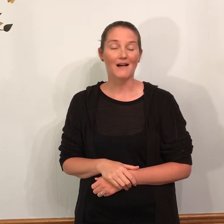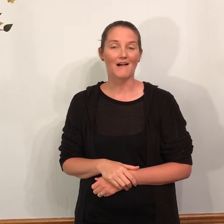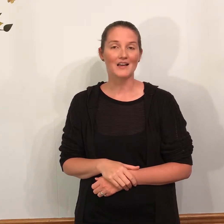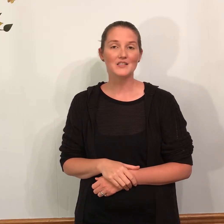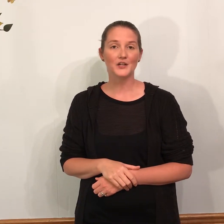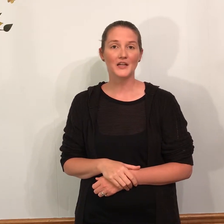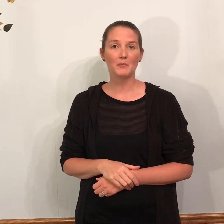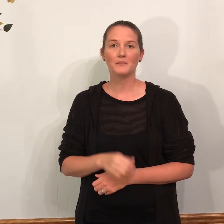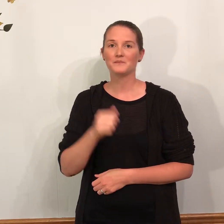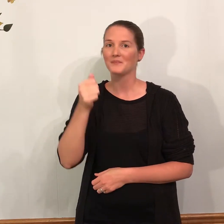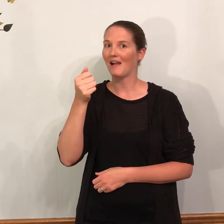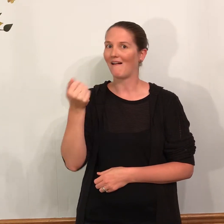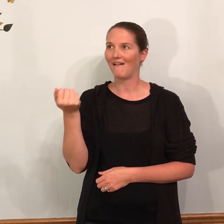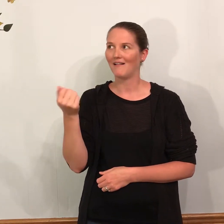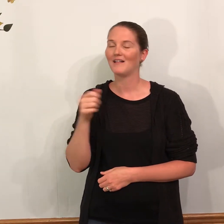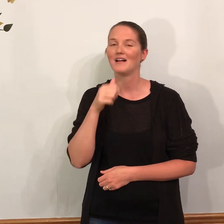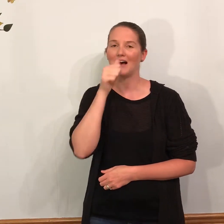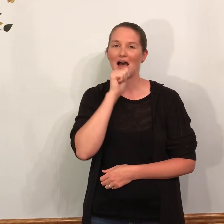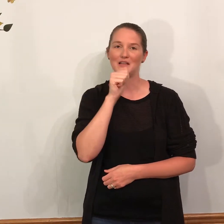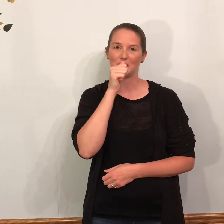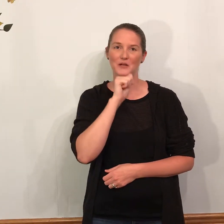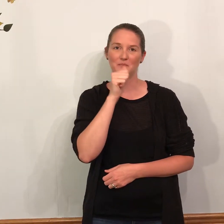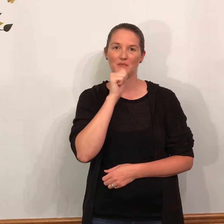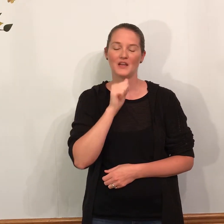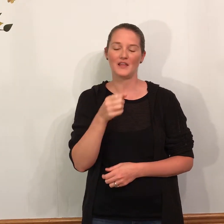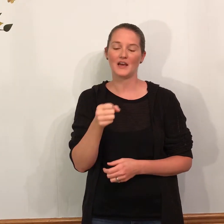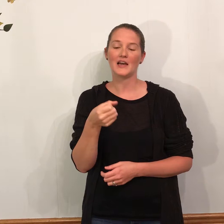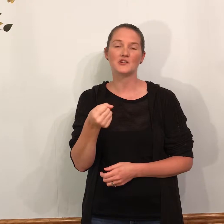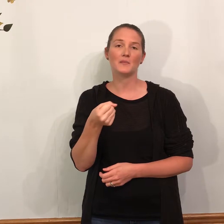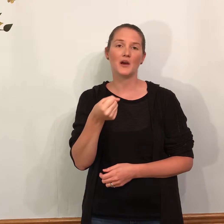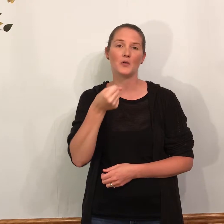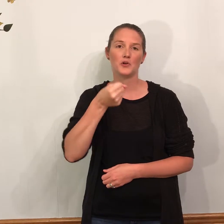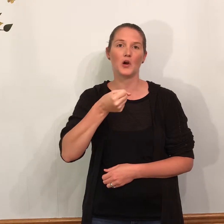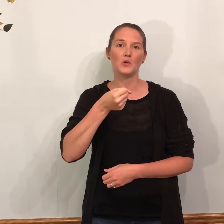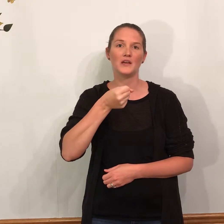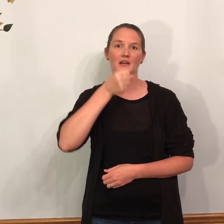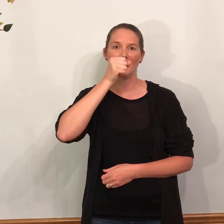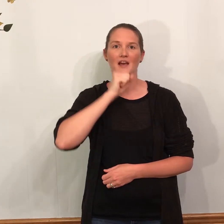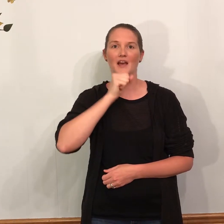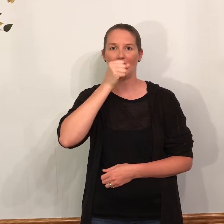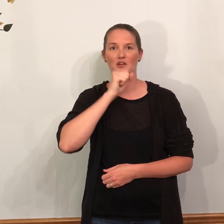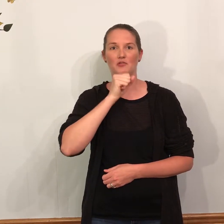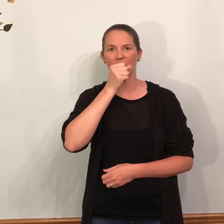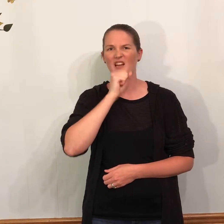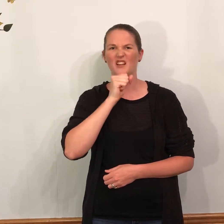Ice cream. Ice cream. Think ice cream cone. You're holding it and you're licking it.